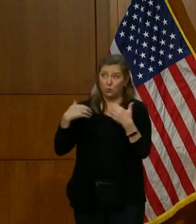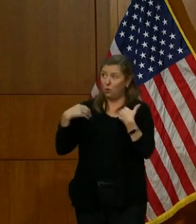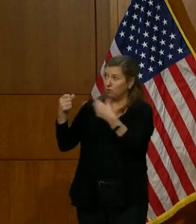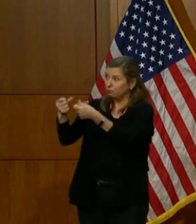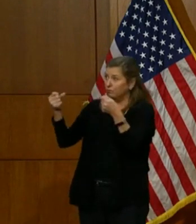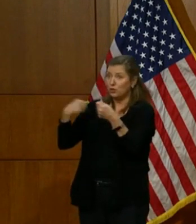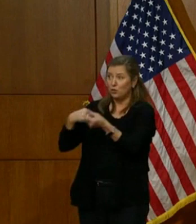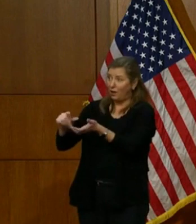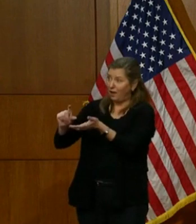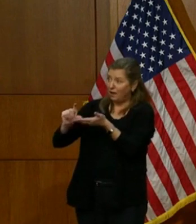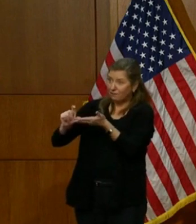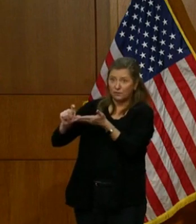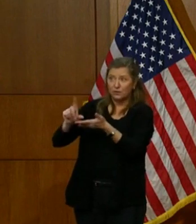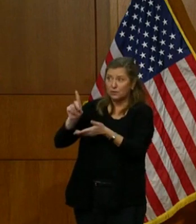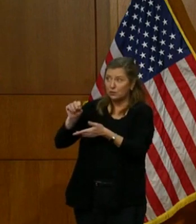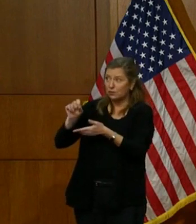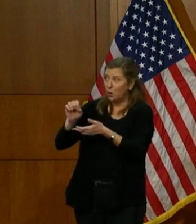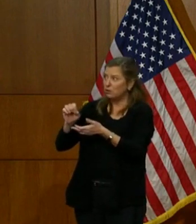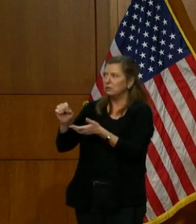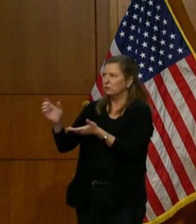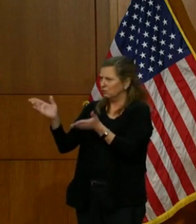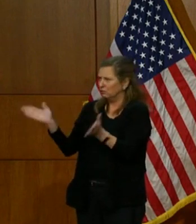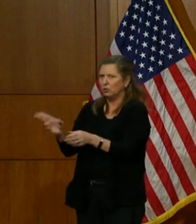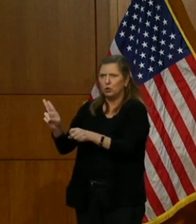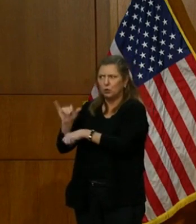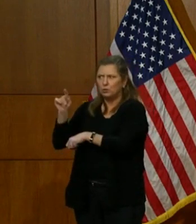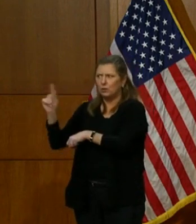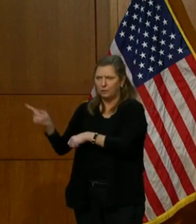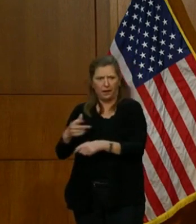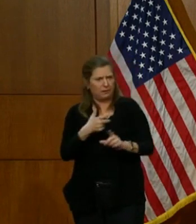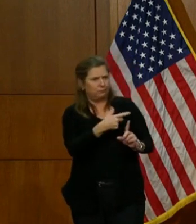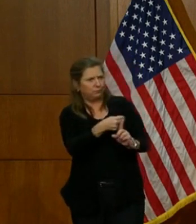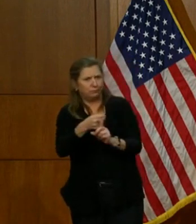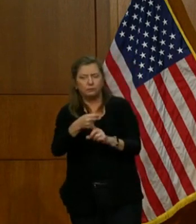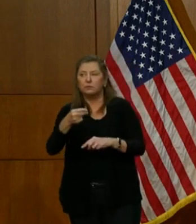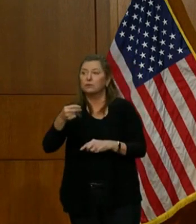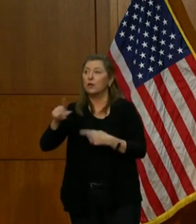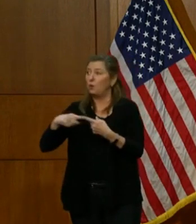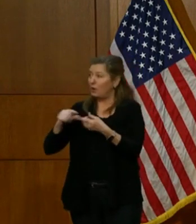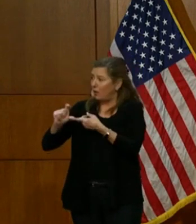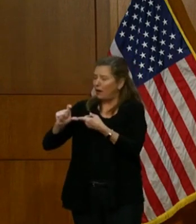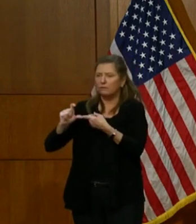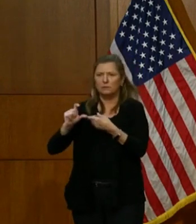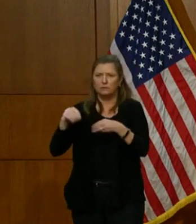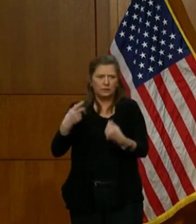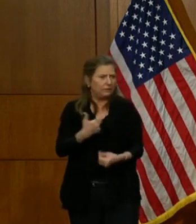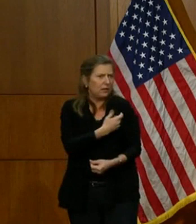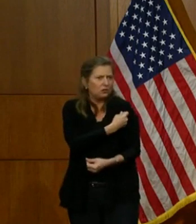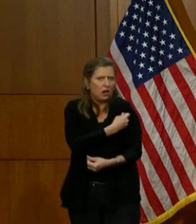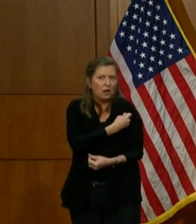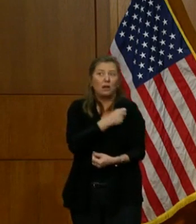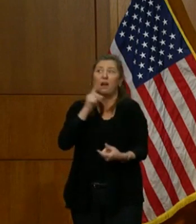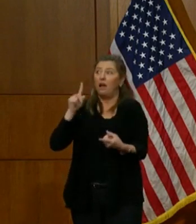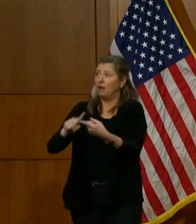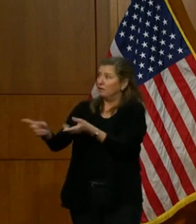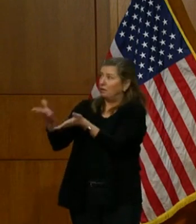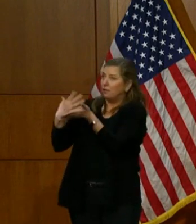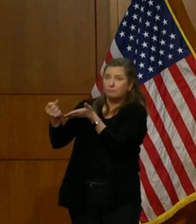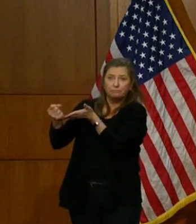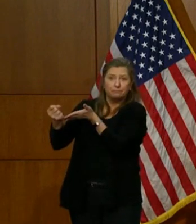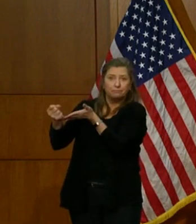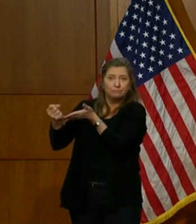and get shots in arms. When you have vials, give out shots until they're gone.